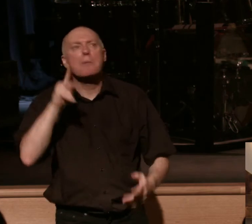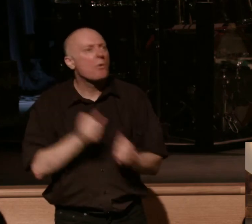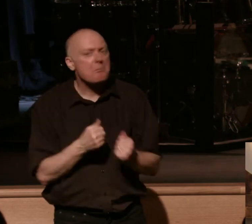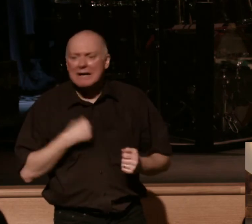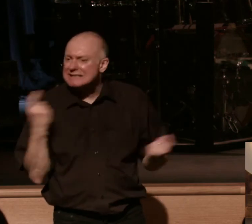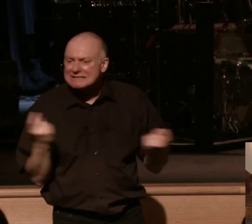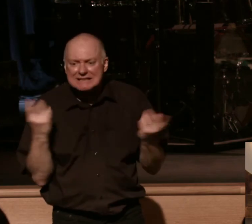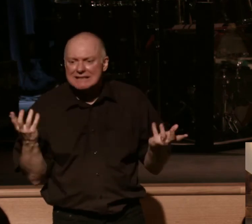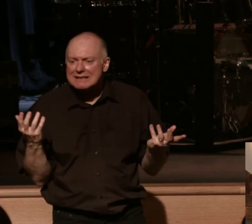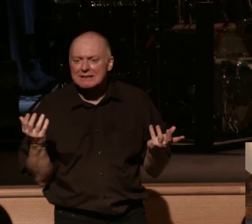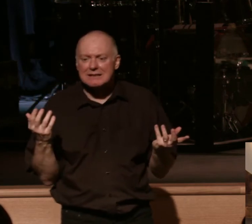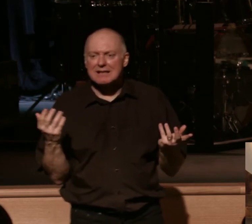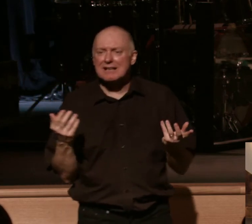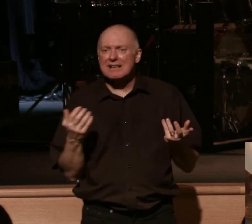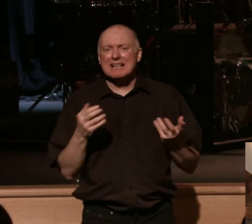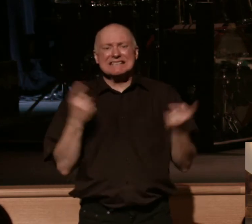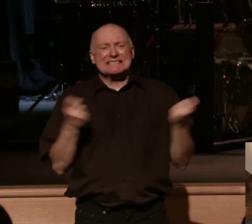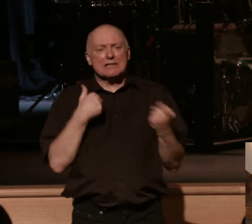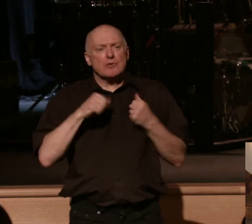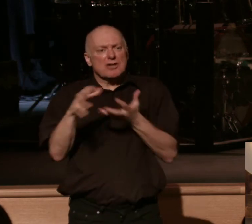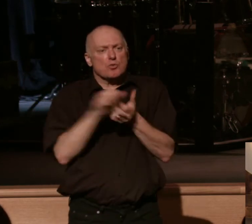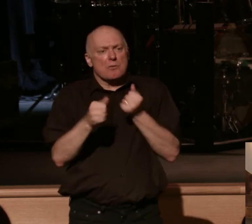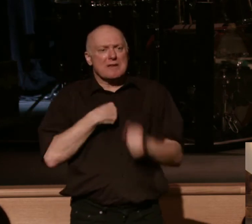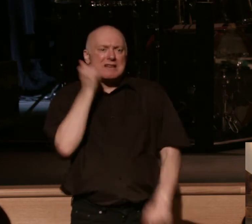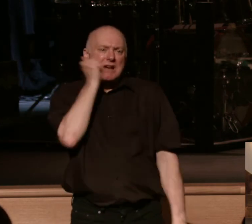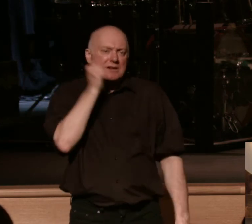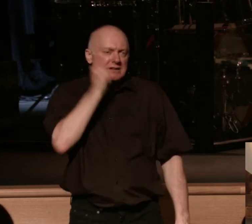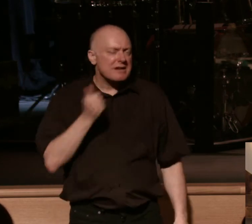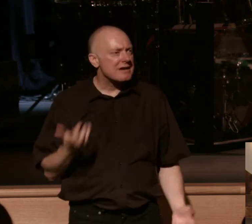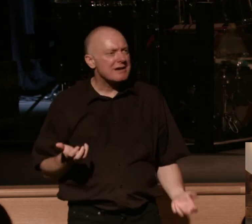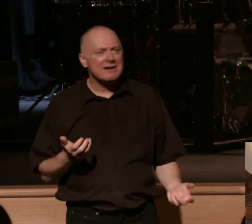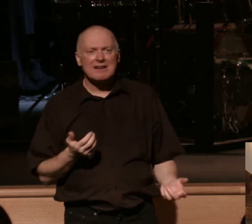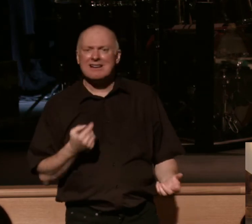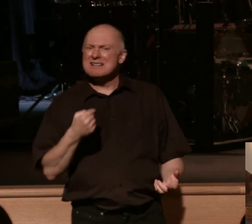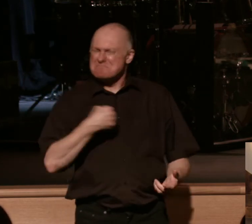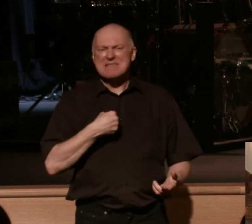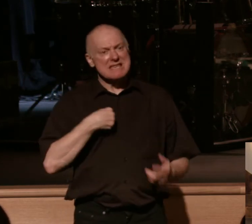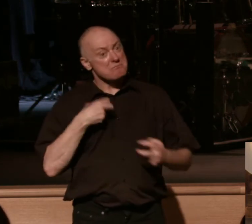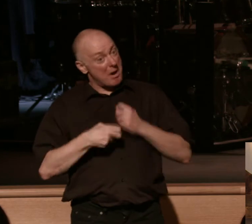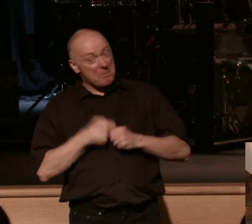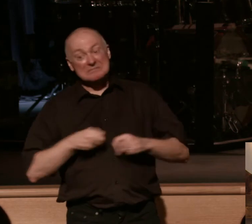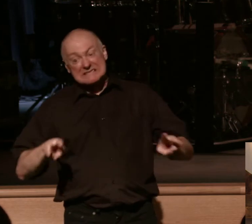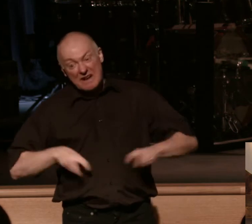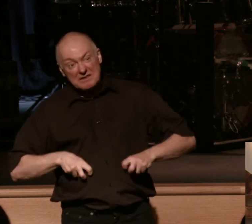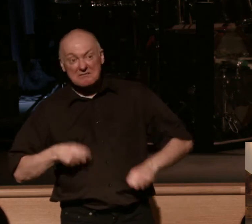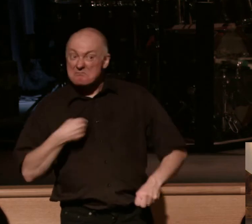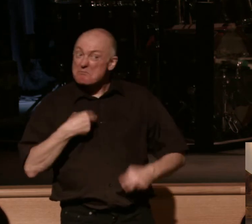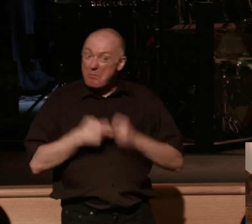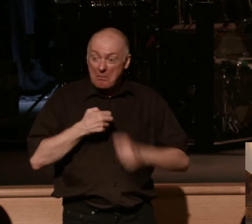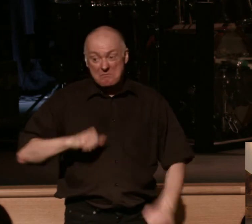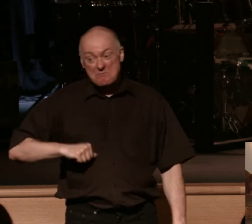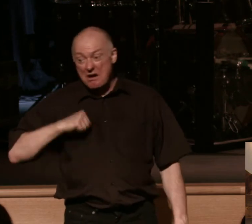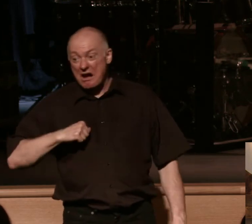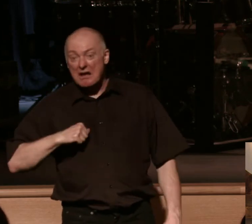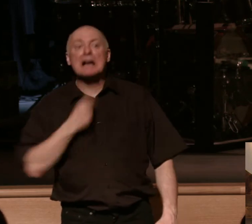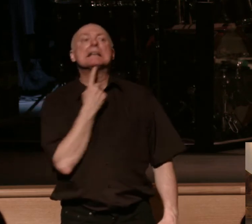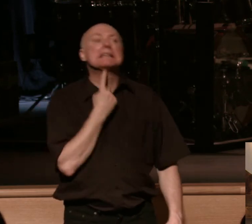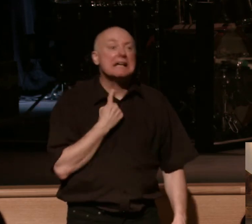it just tries to ruin me every day I'm just so sick of selfishness and pride and just the and just the lust after the flesh you just want to